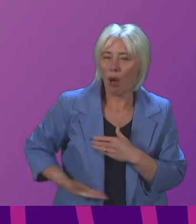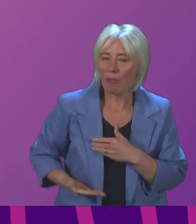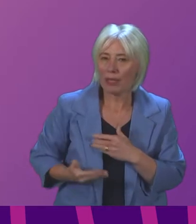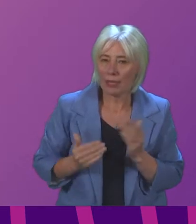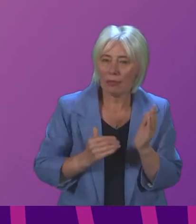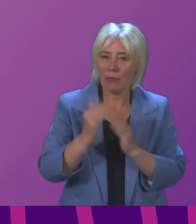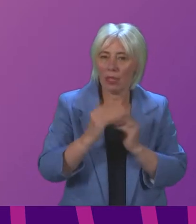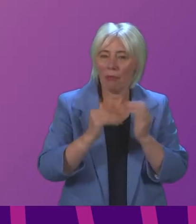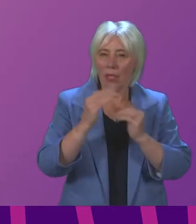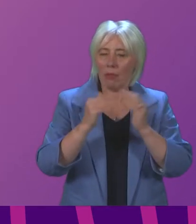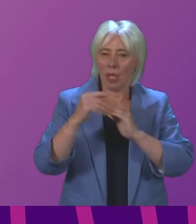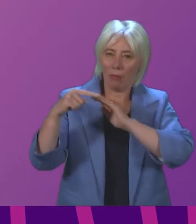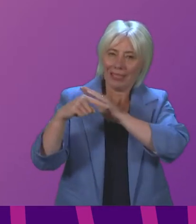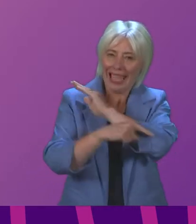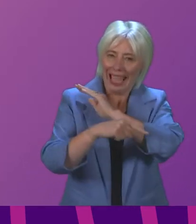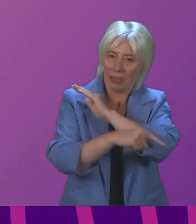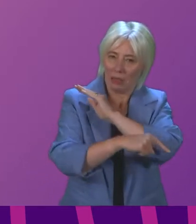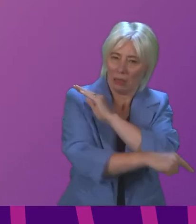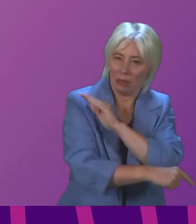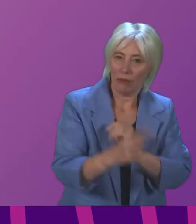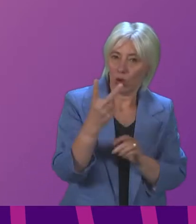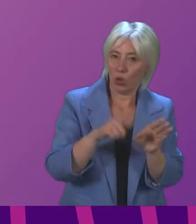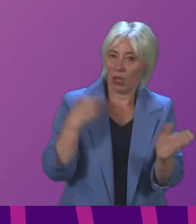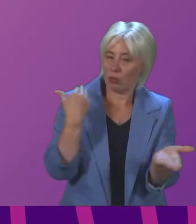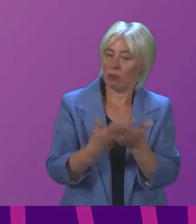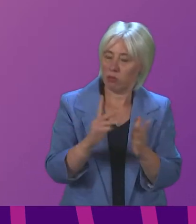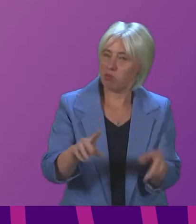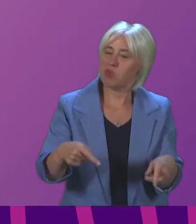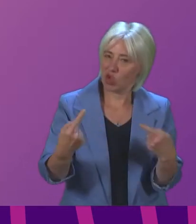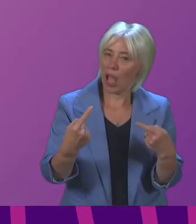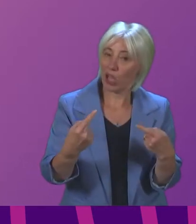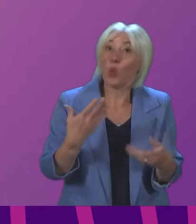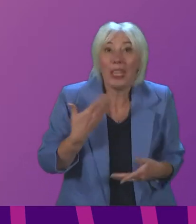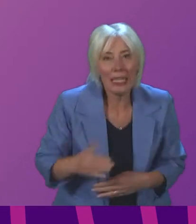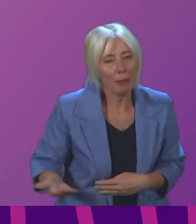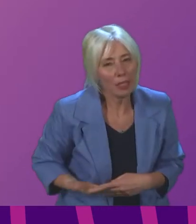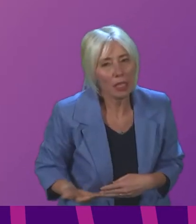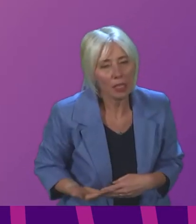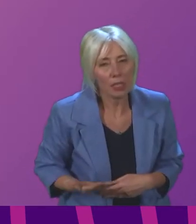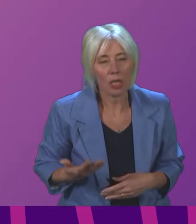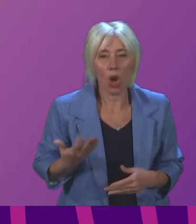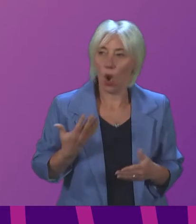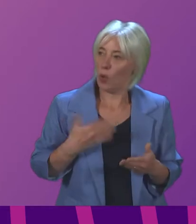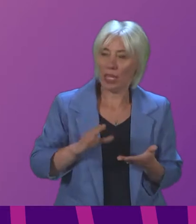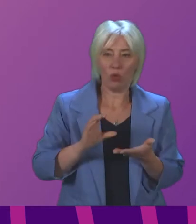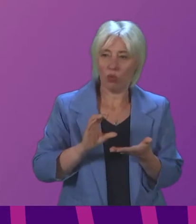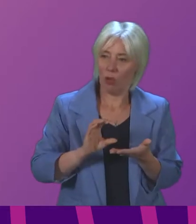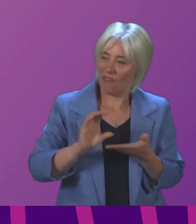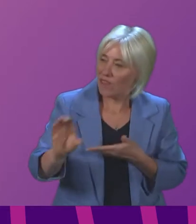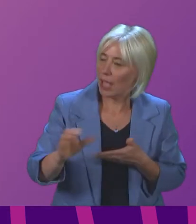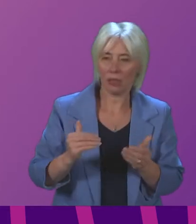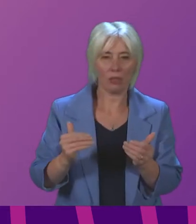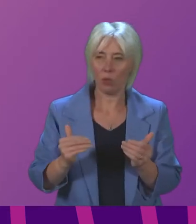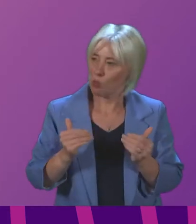debt over the past two years and that's a real challenge because we need businesses to be able to invest to move on to